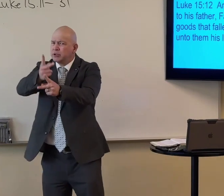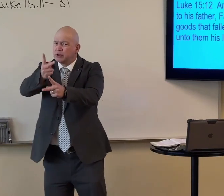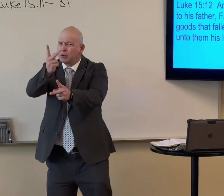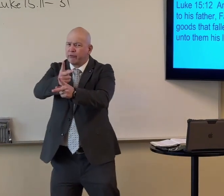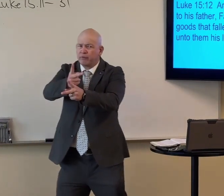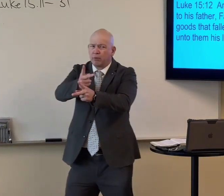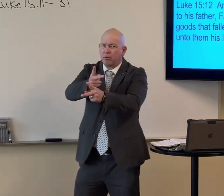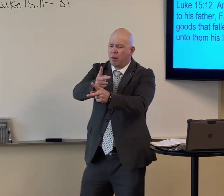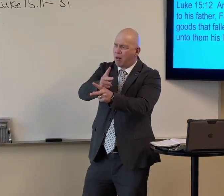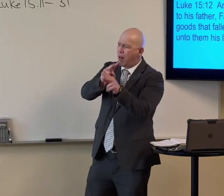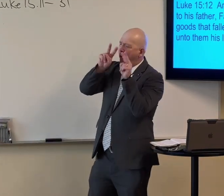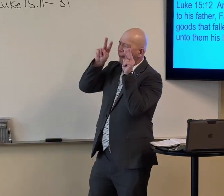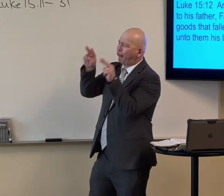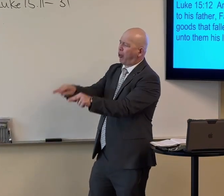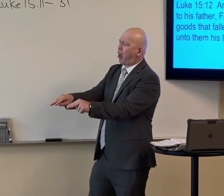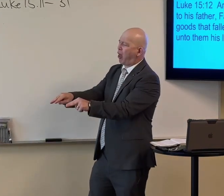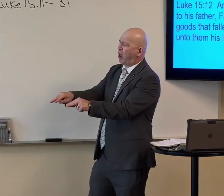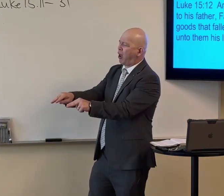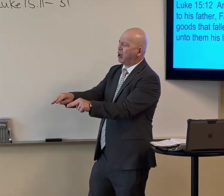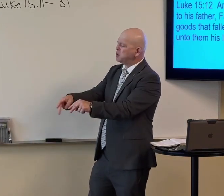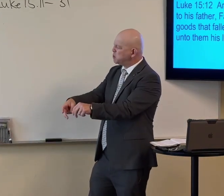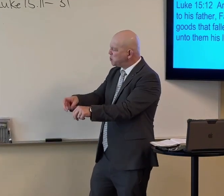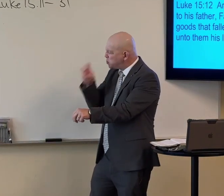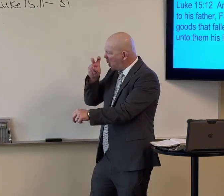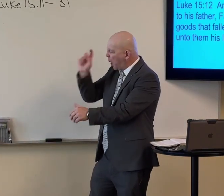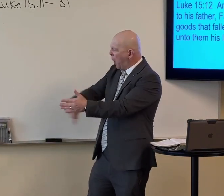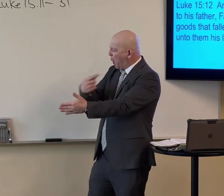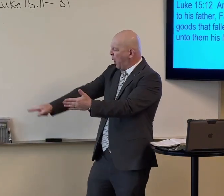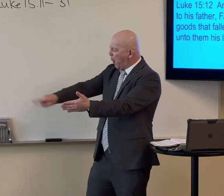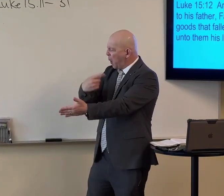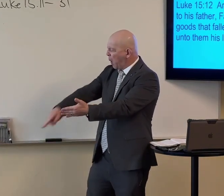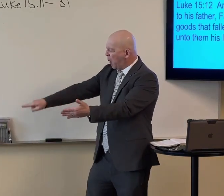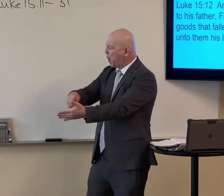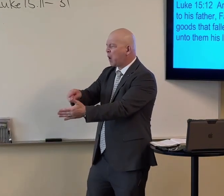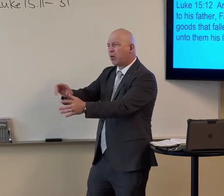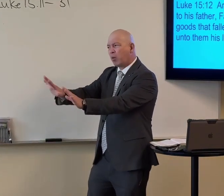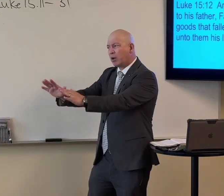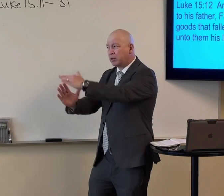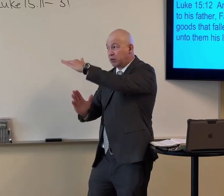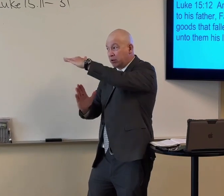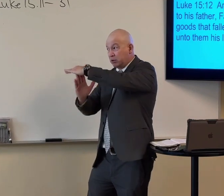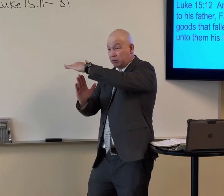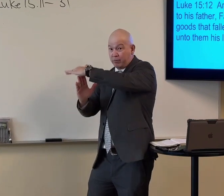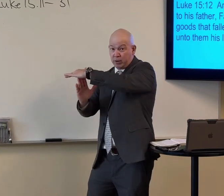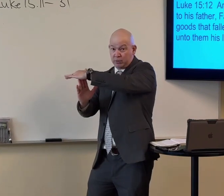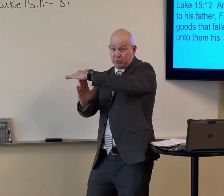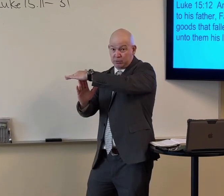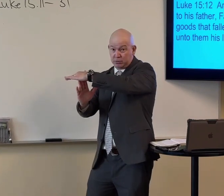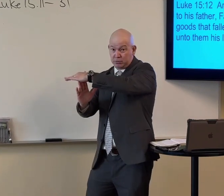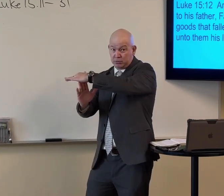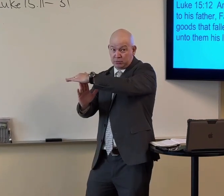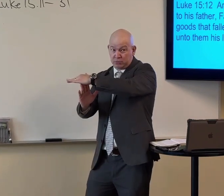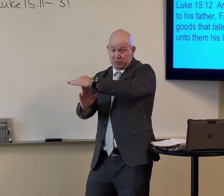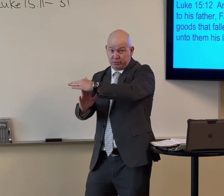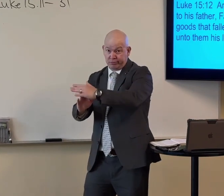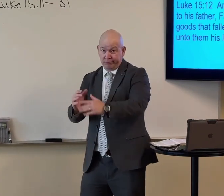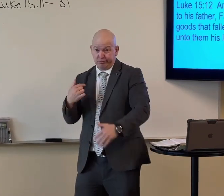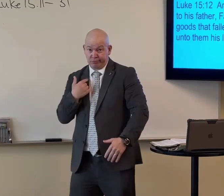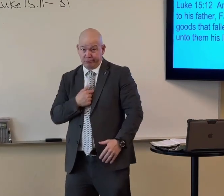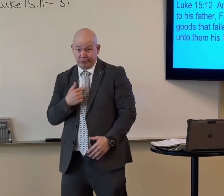So be careful of looking down on him and being harsh and critical. Take a